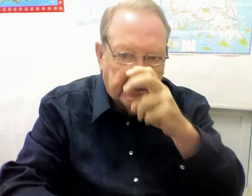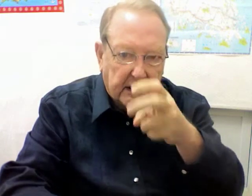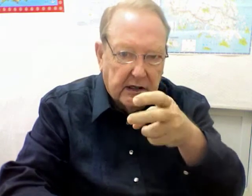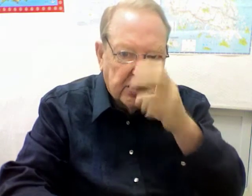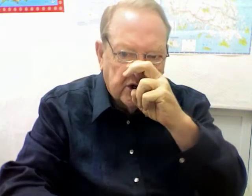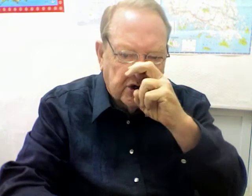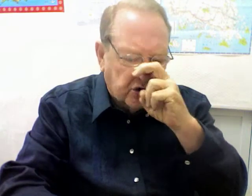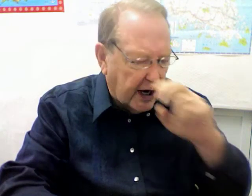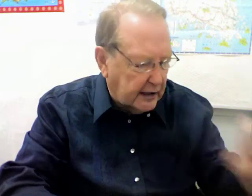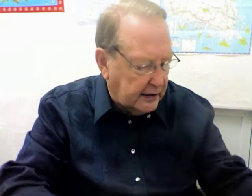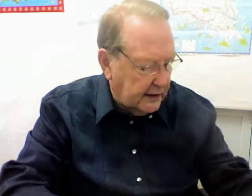Strict.